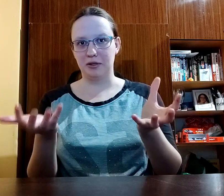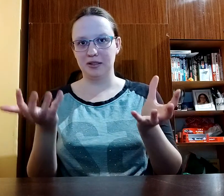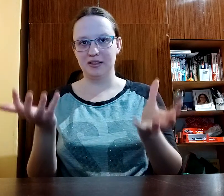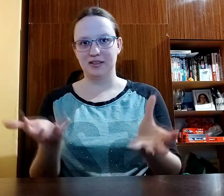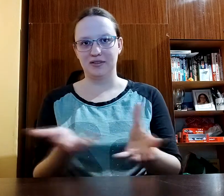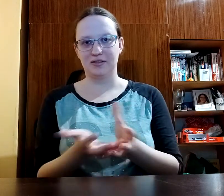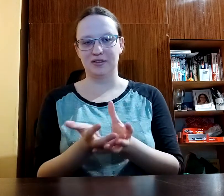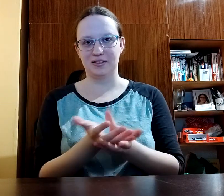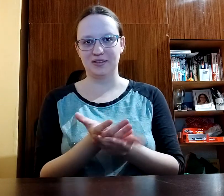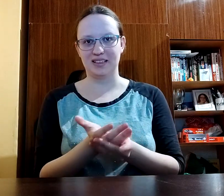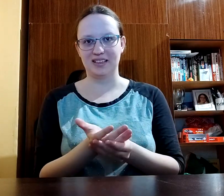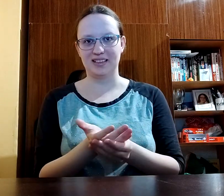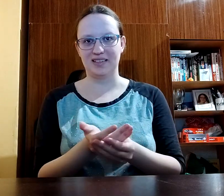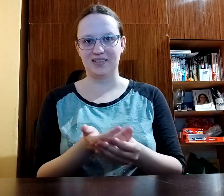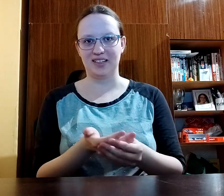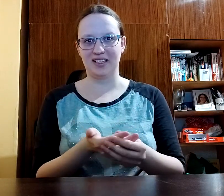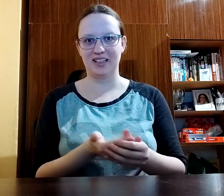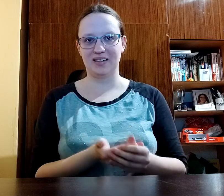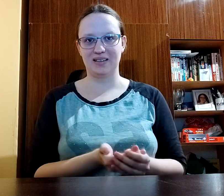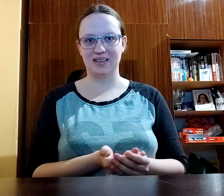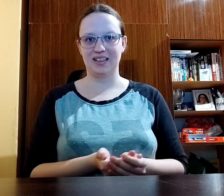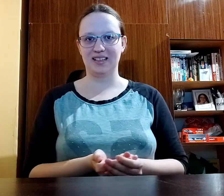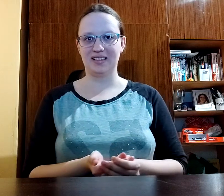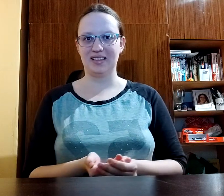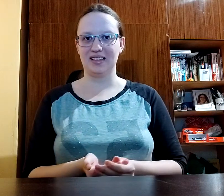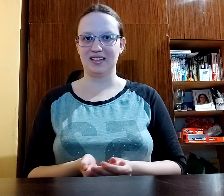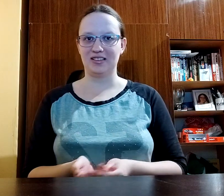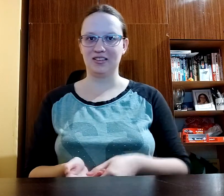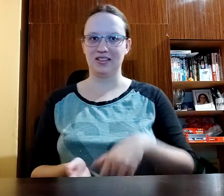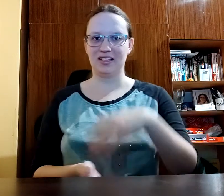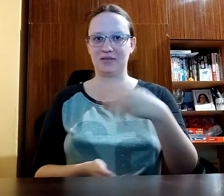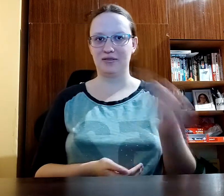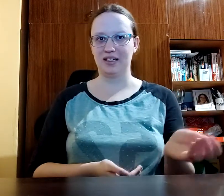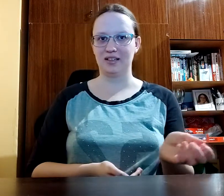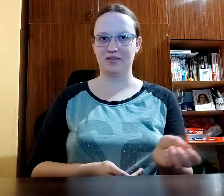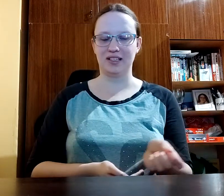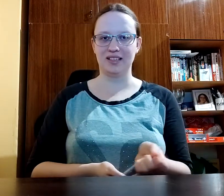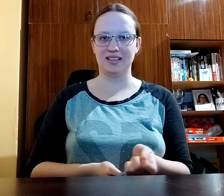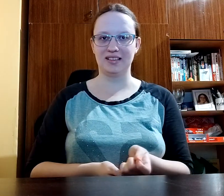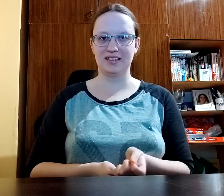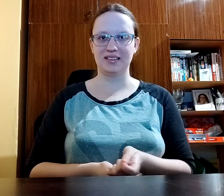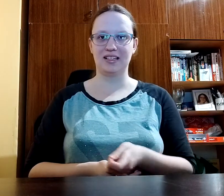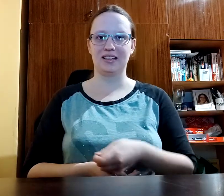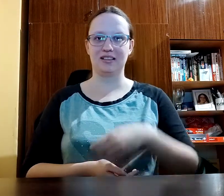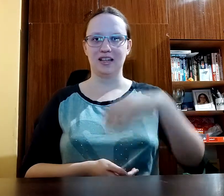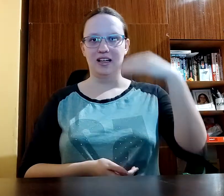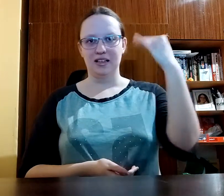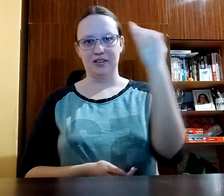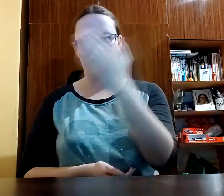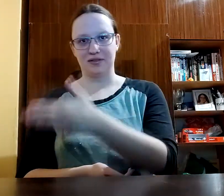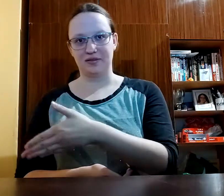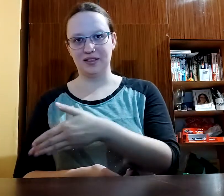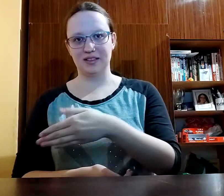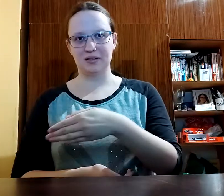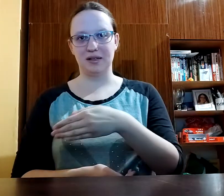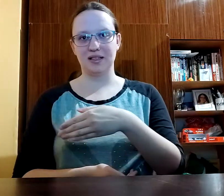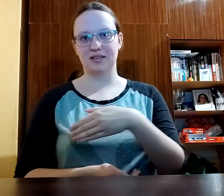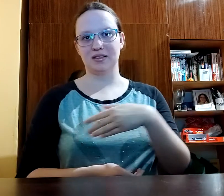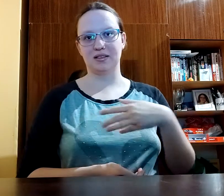for doing something let's say that you're afraid of dentists and you have to visit one so